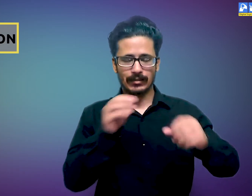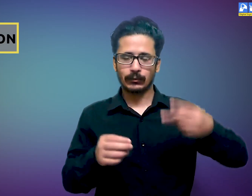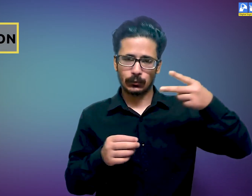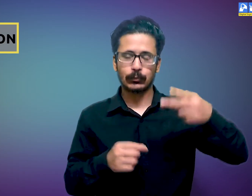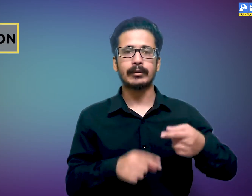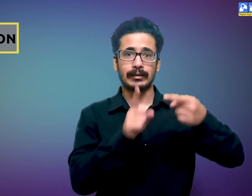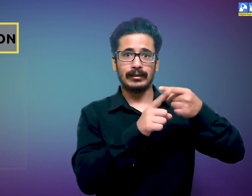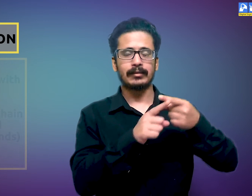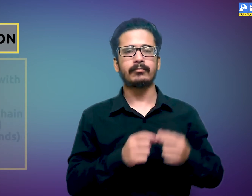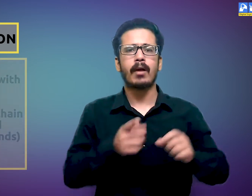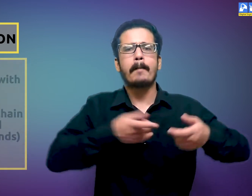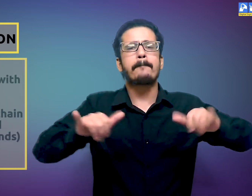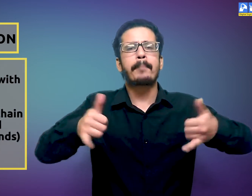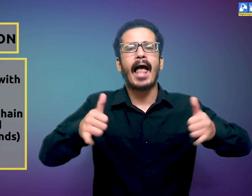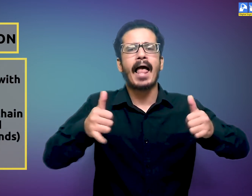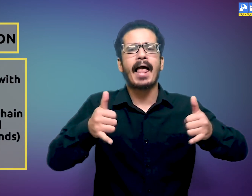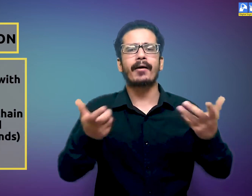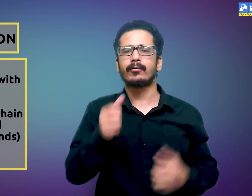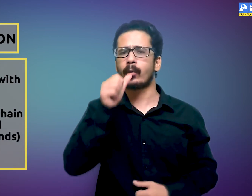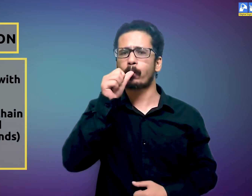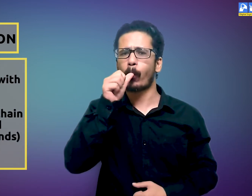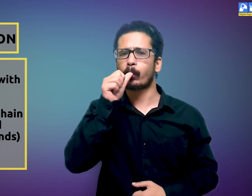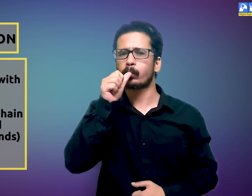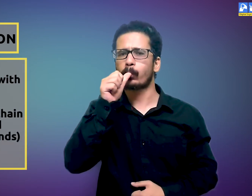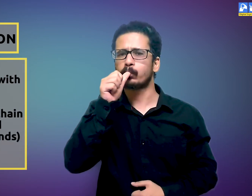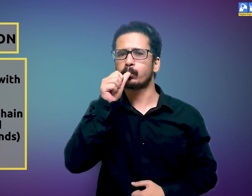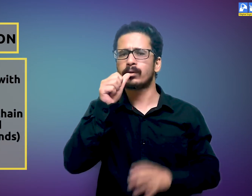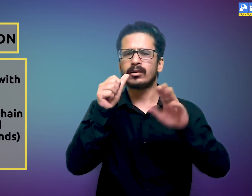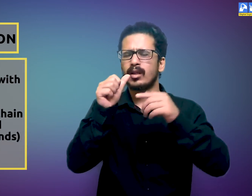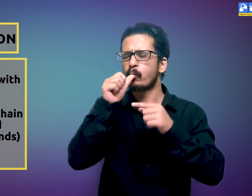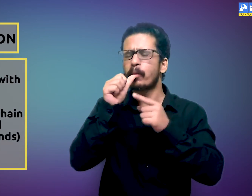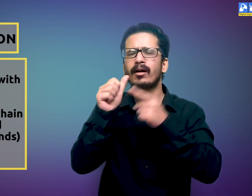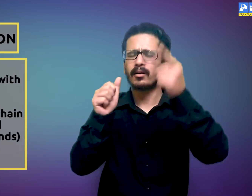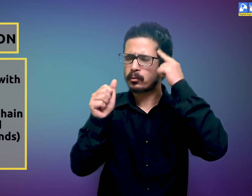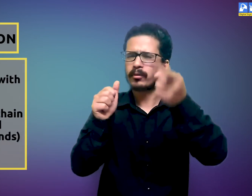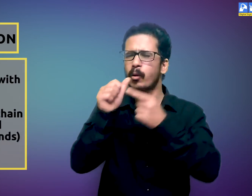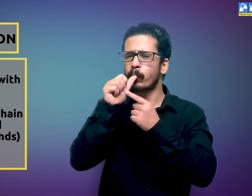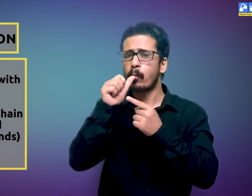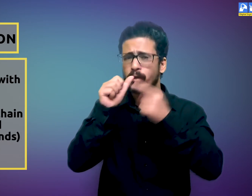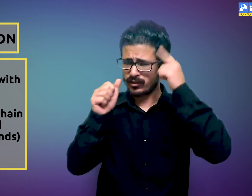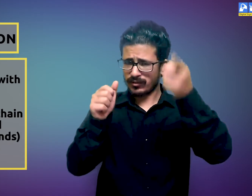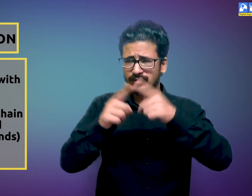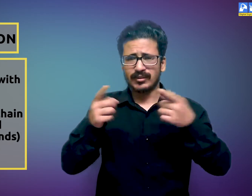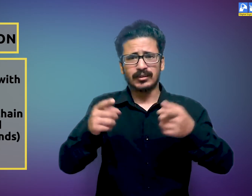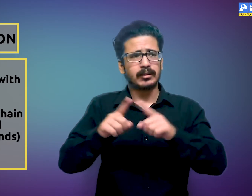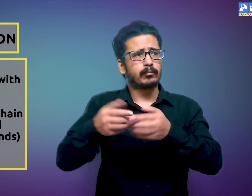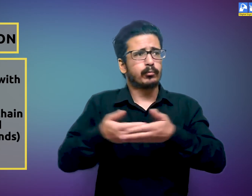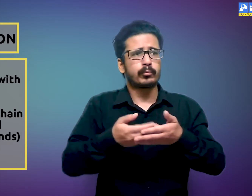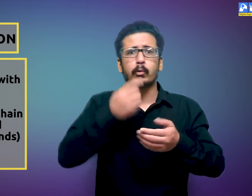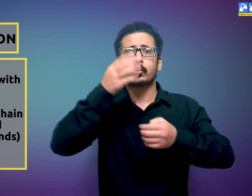Expression. There are two sub-points under it. First is vocal play i.e. suck or play with thumb. Do you think thumb sucking